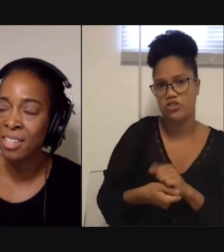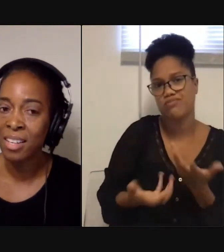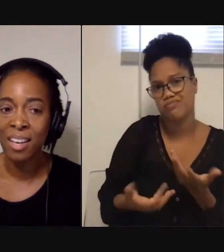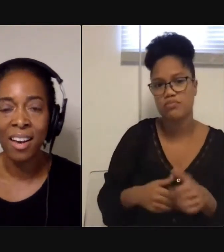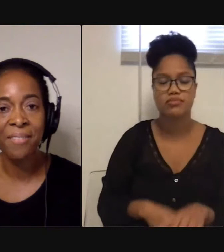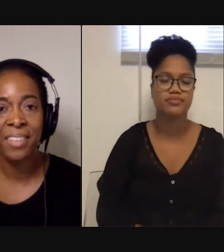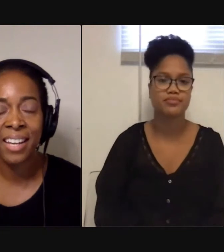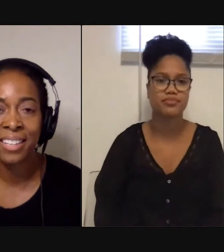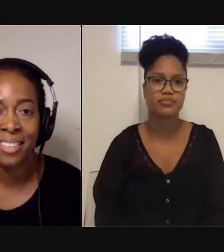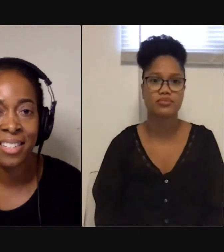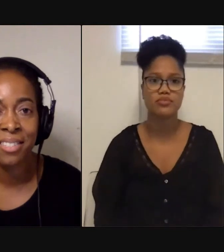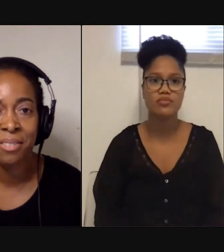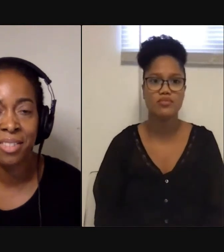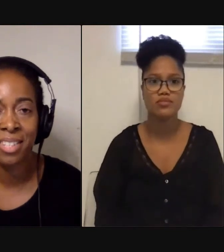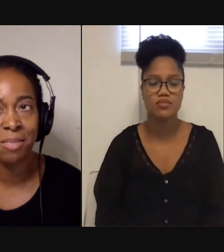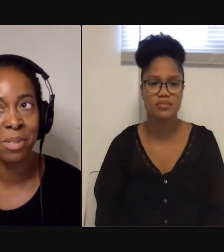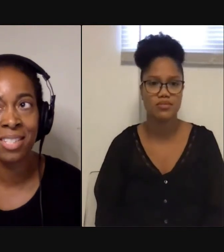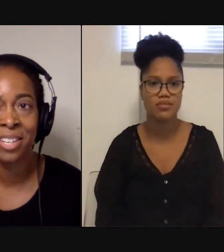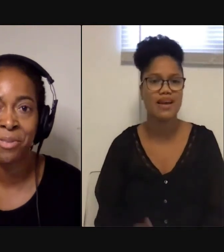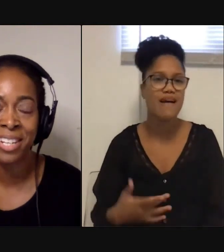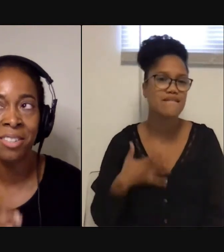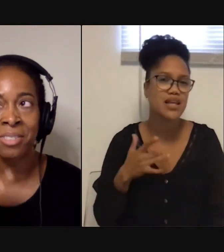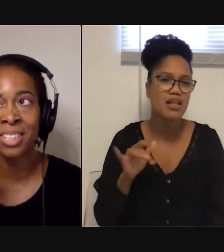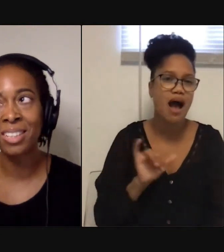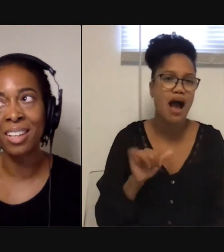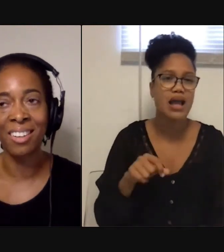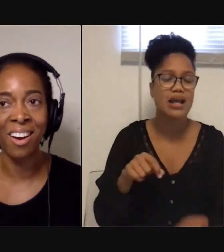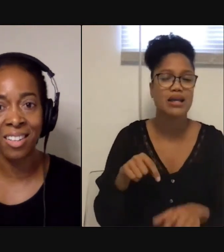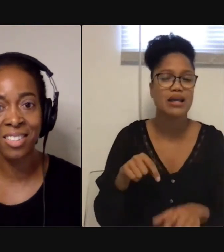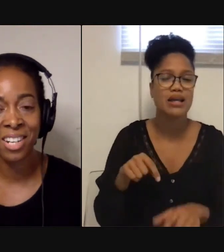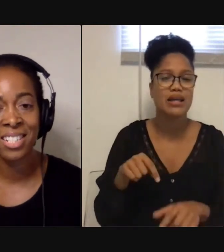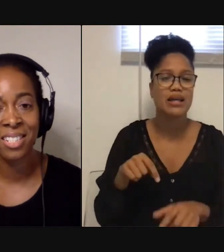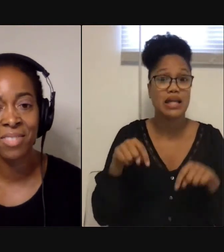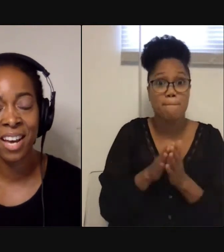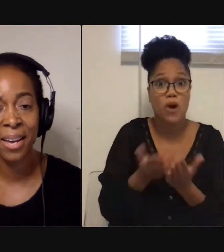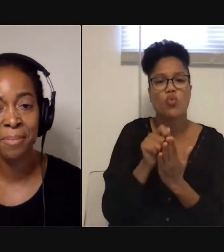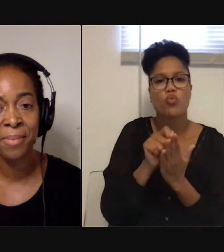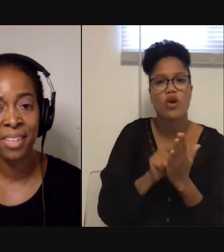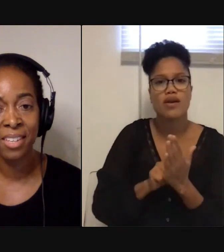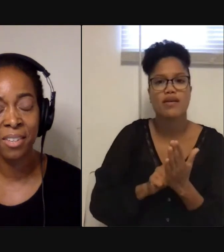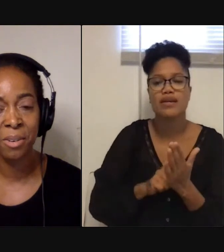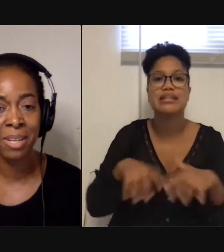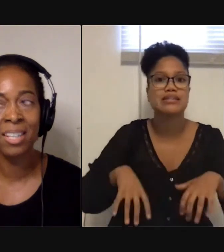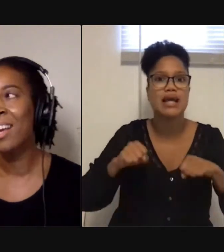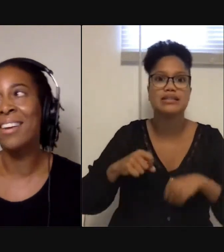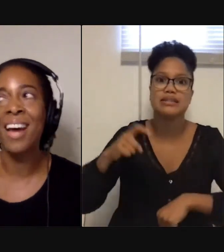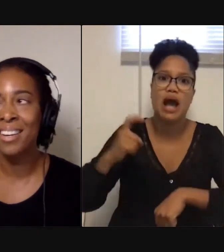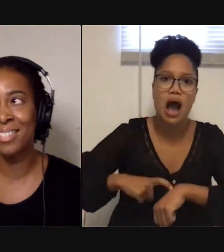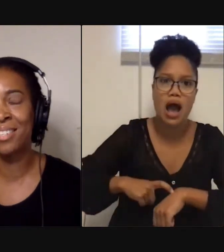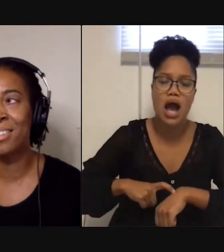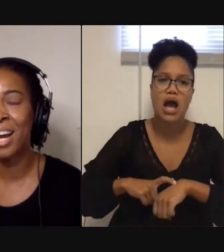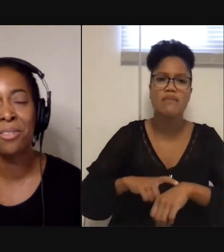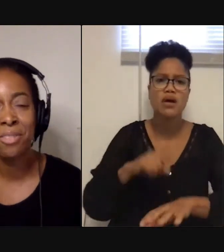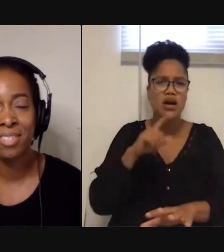I feel like it gets, these books get written over long stretches of time. Yeah. You know what I mean? And